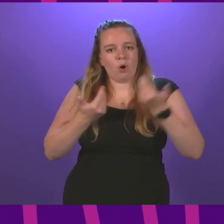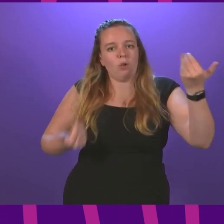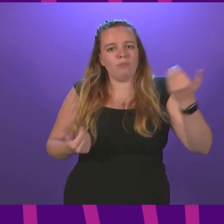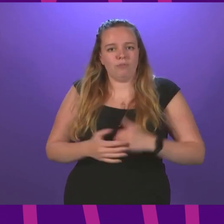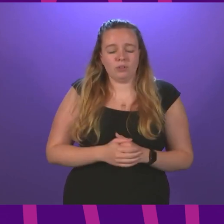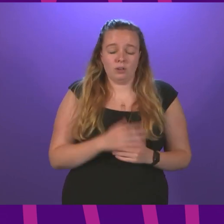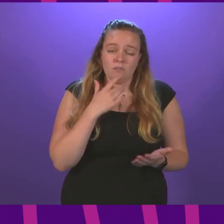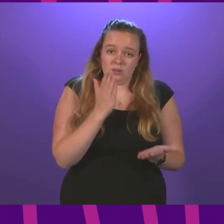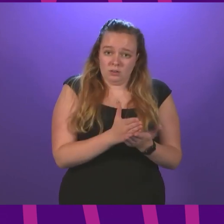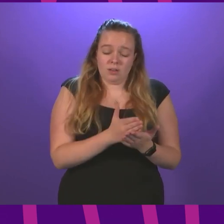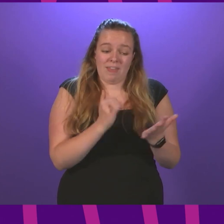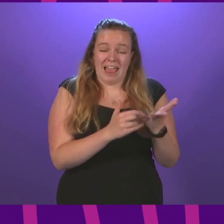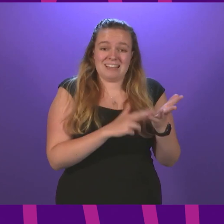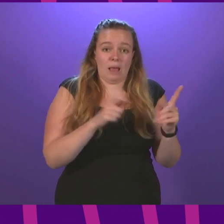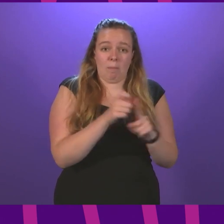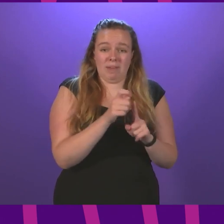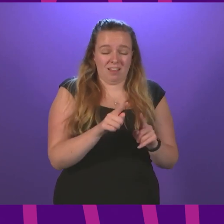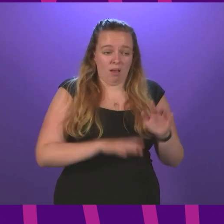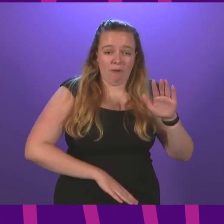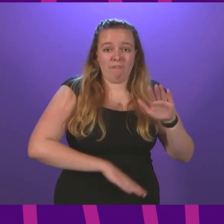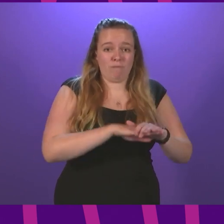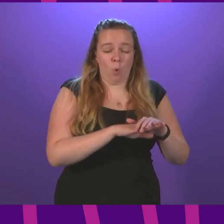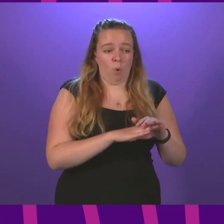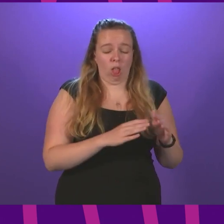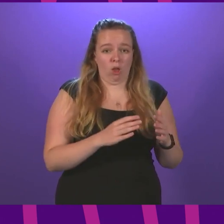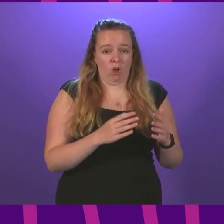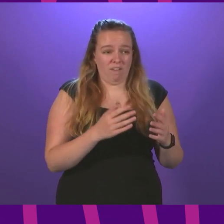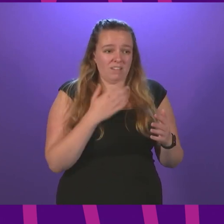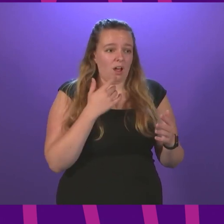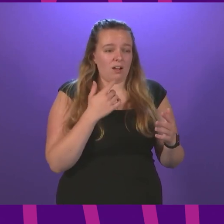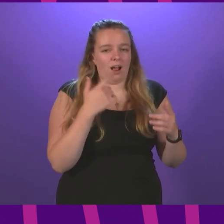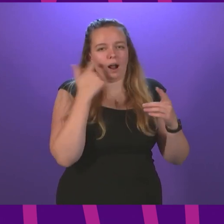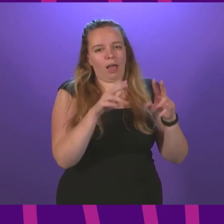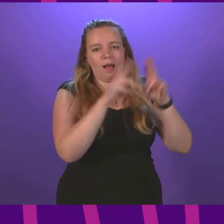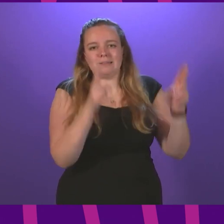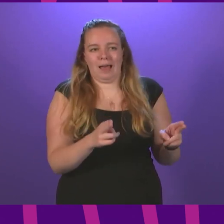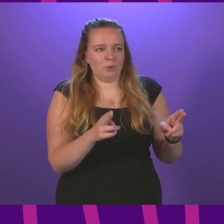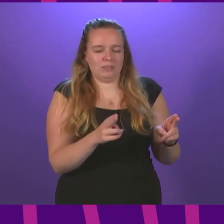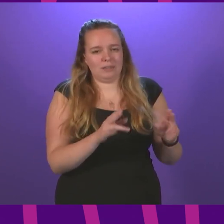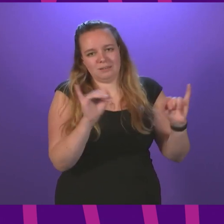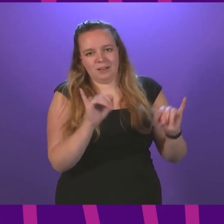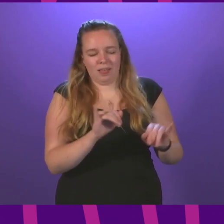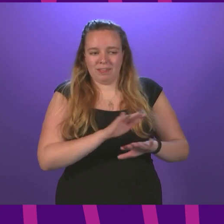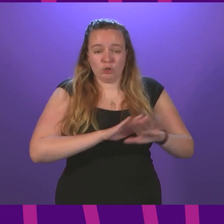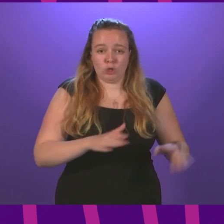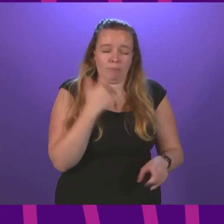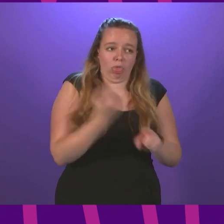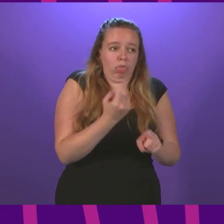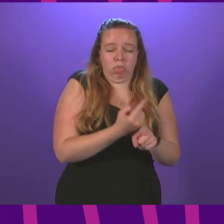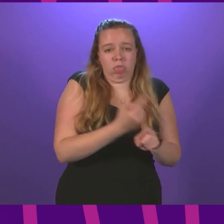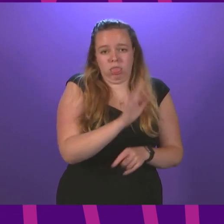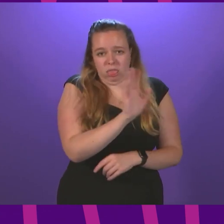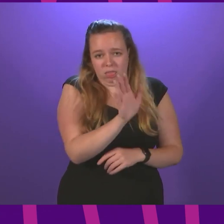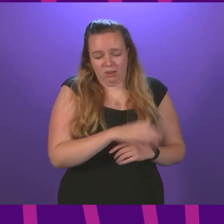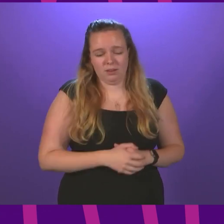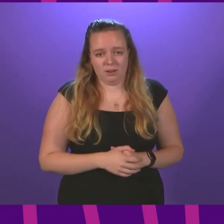Quite frankly, the SNP are full of glass houses and they shouldn't be throwing stones in it. The